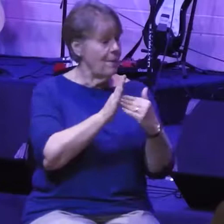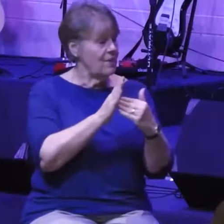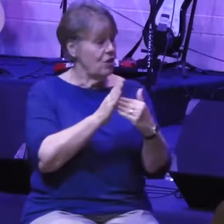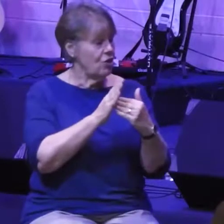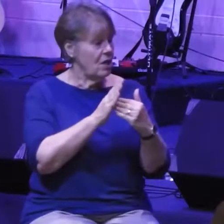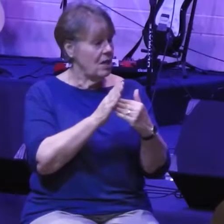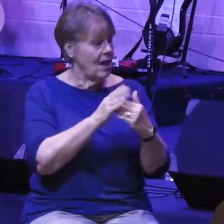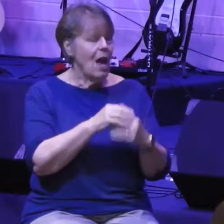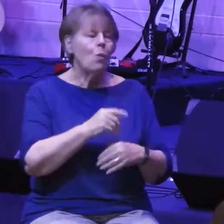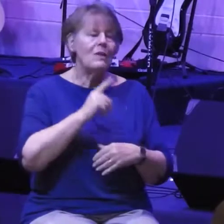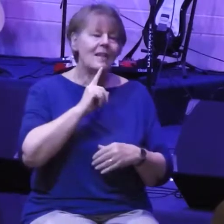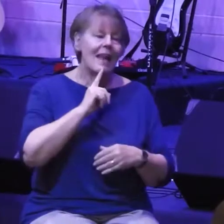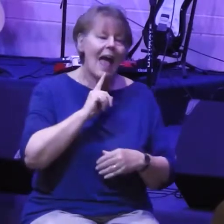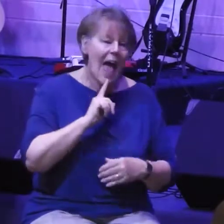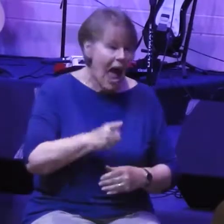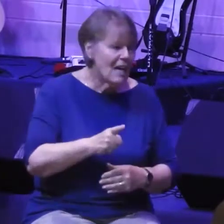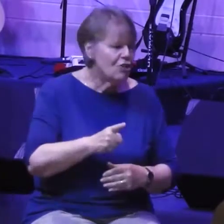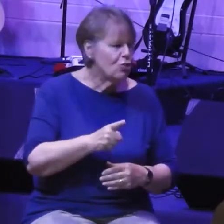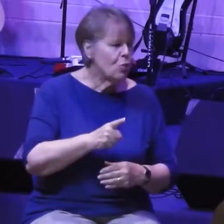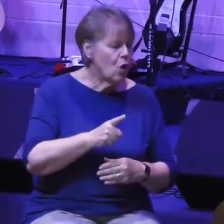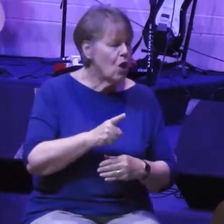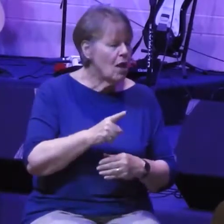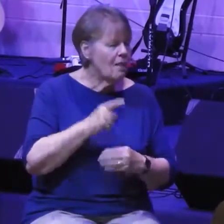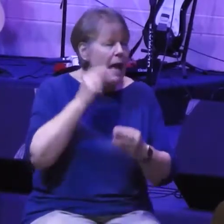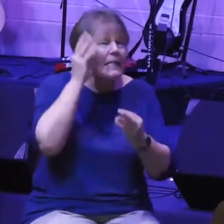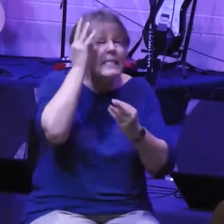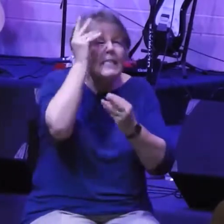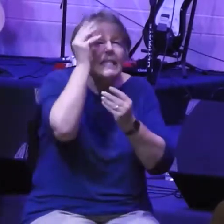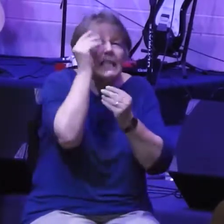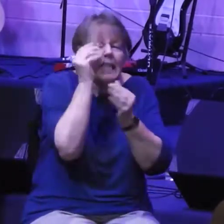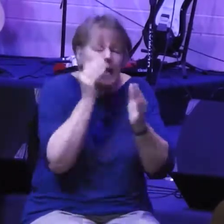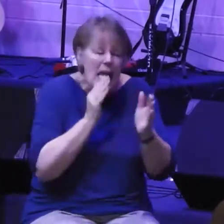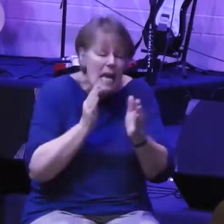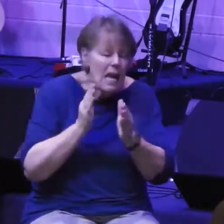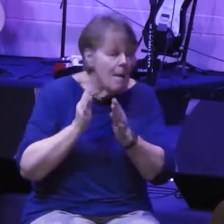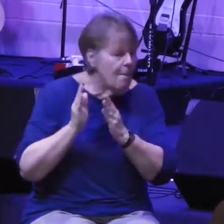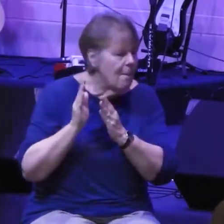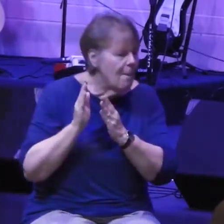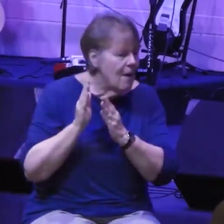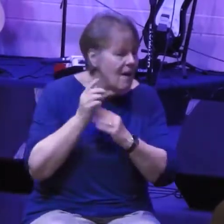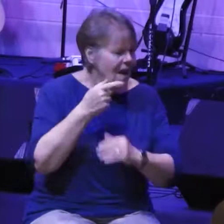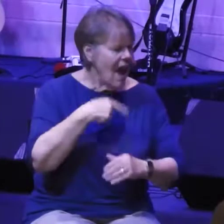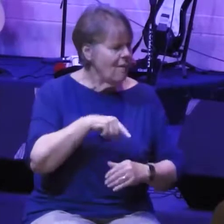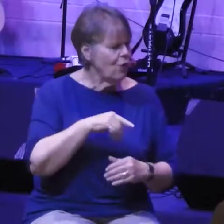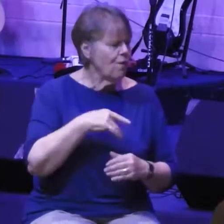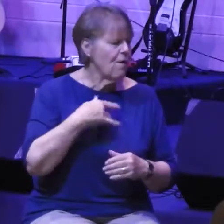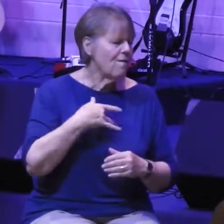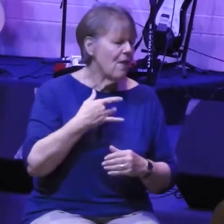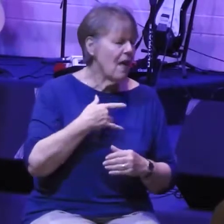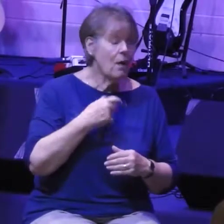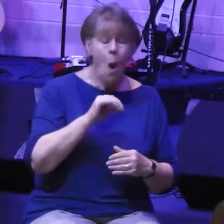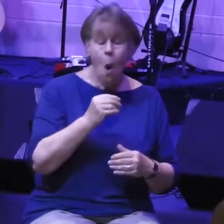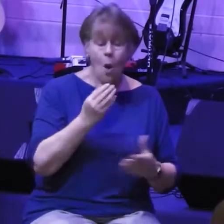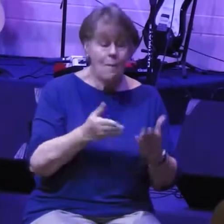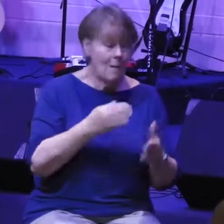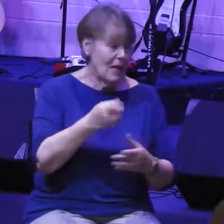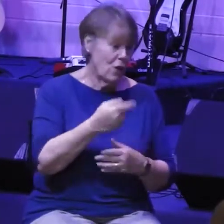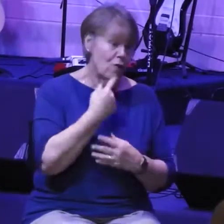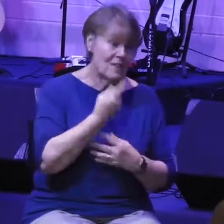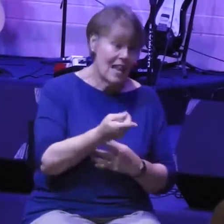an actual scheme is the word that was used. Have you ever felt, maybe you've even heard somebody say this or maybe you've even said it yourself,